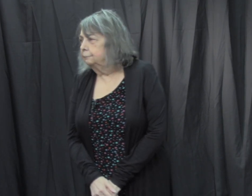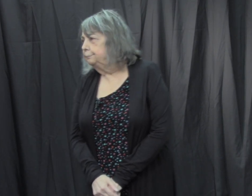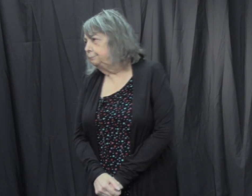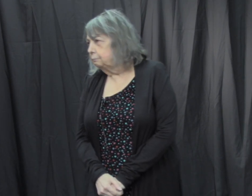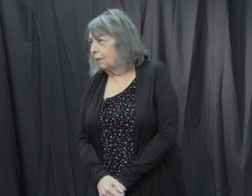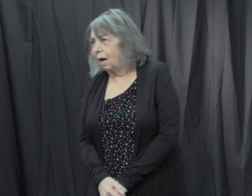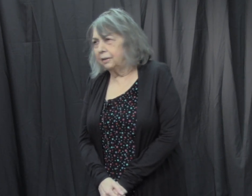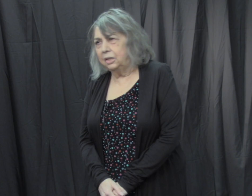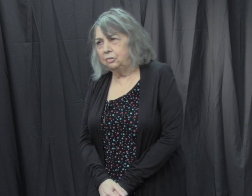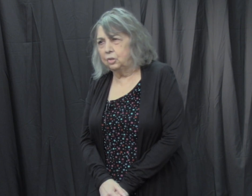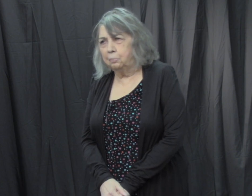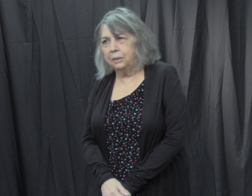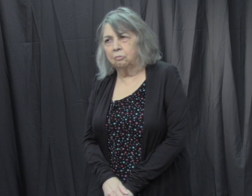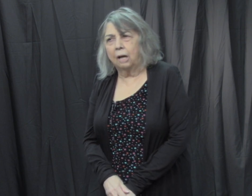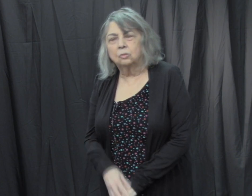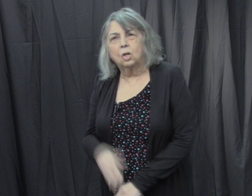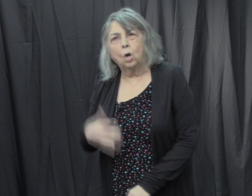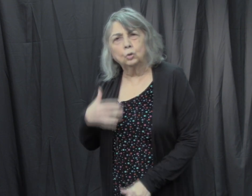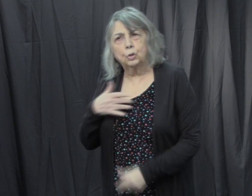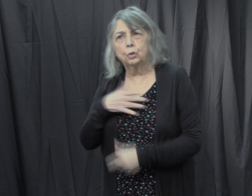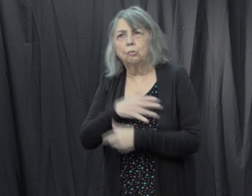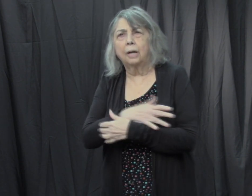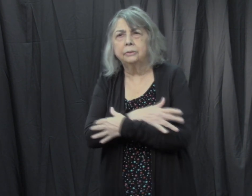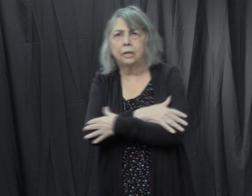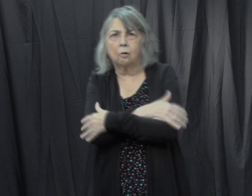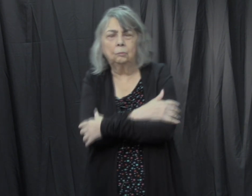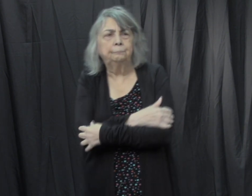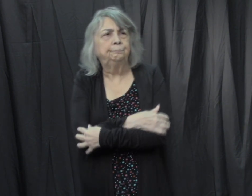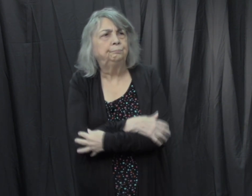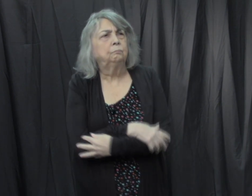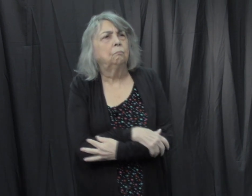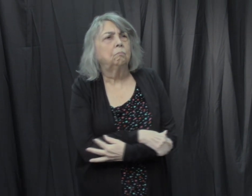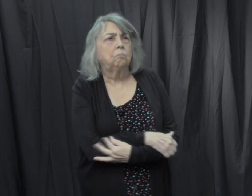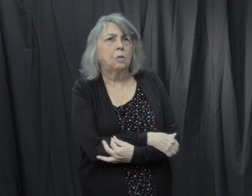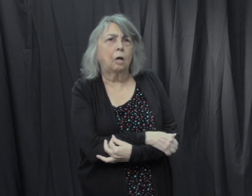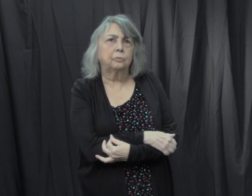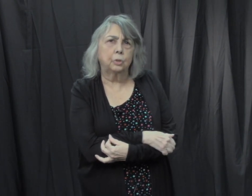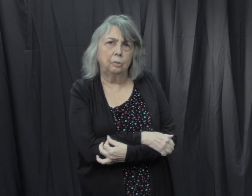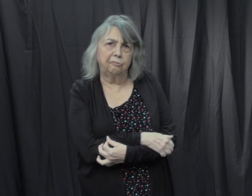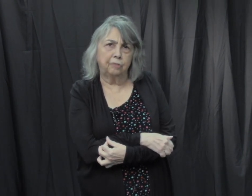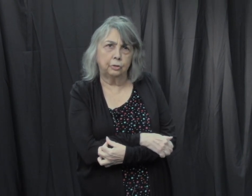I need to be around culture right now, not tuna fish.